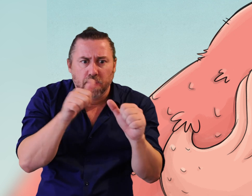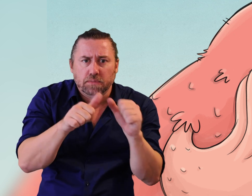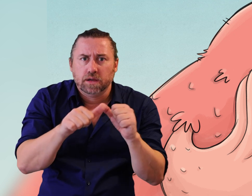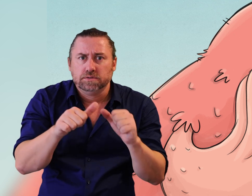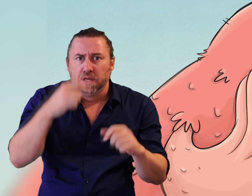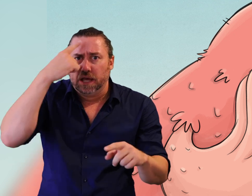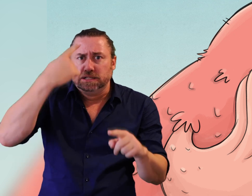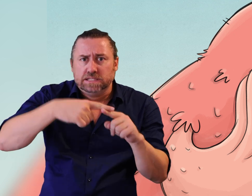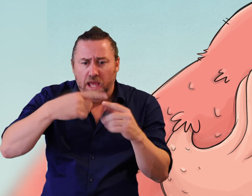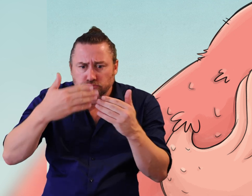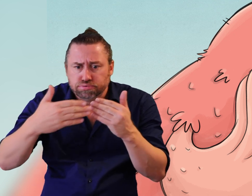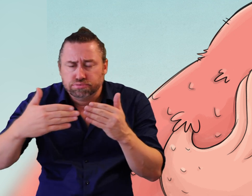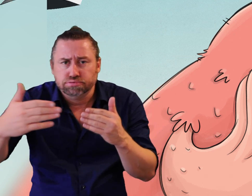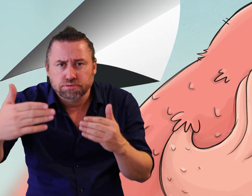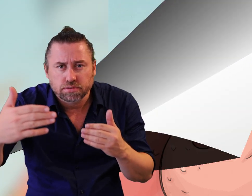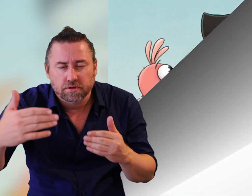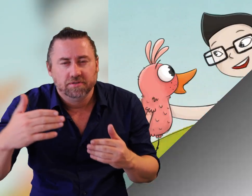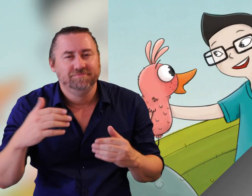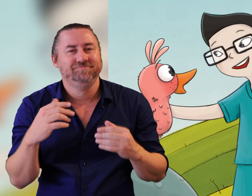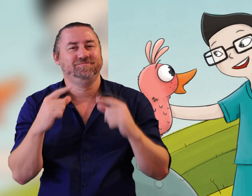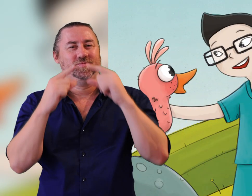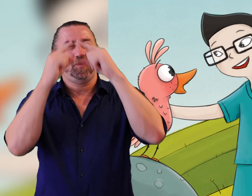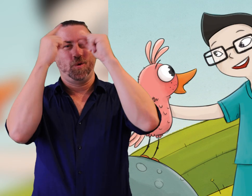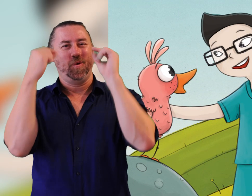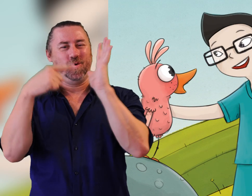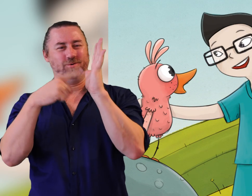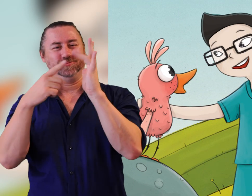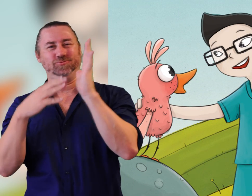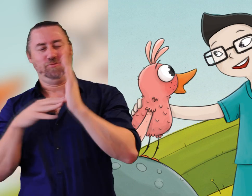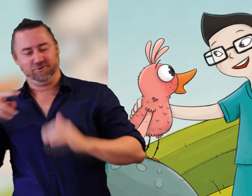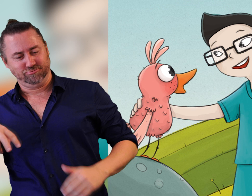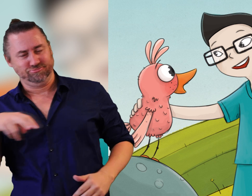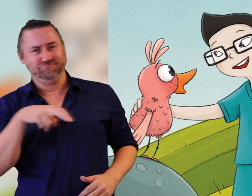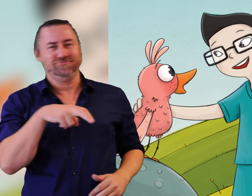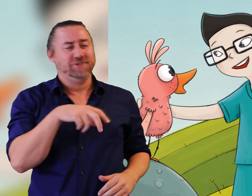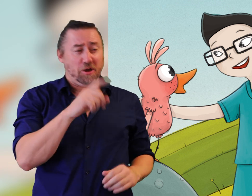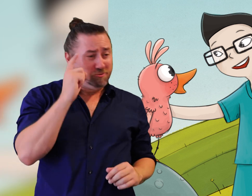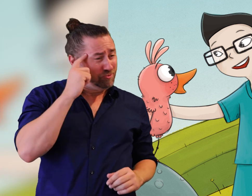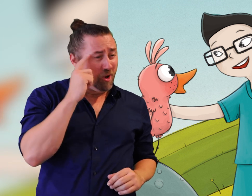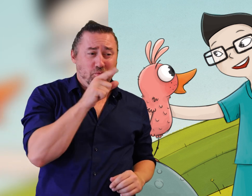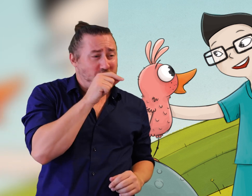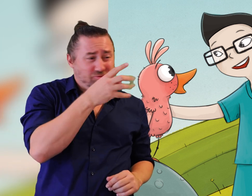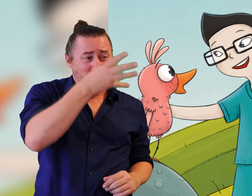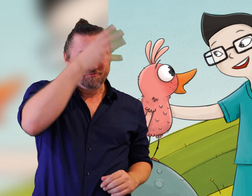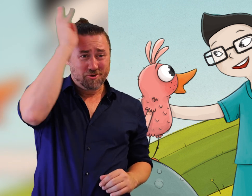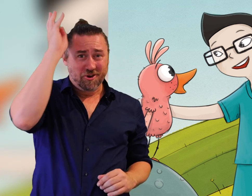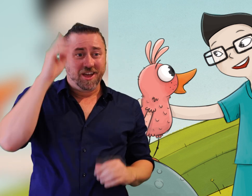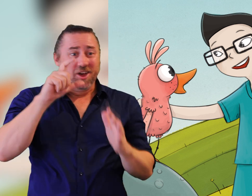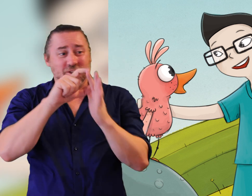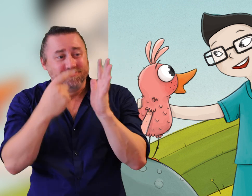sick forever? Nurse Tom came along. He said, Birdie, I know you feel sad and worried, but